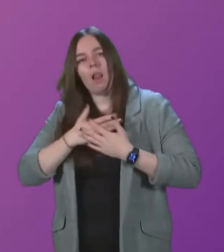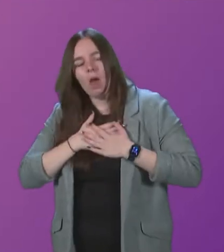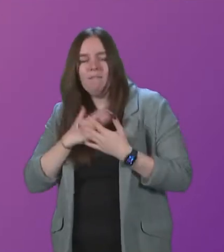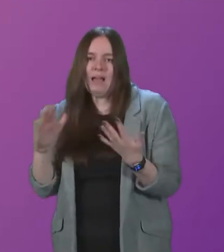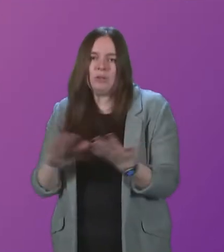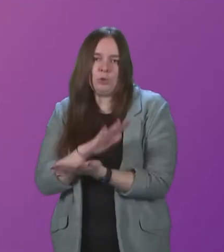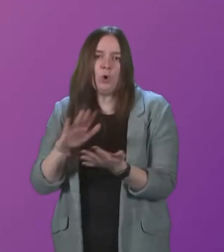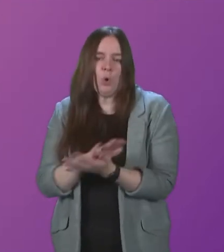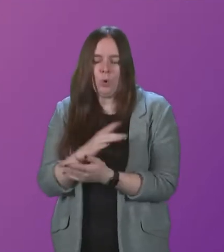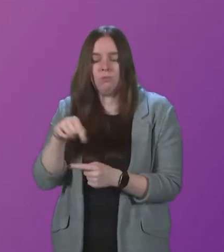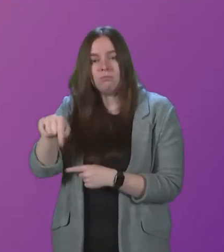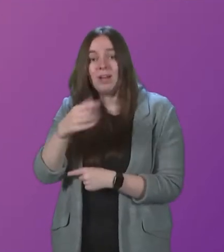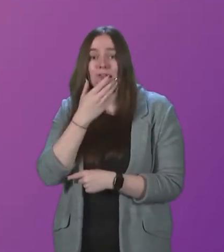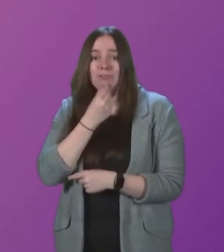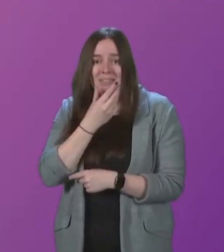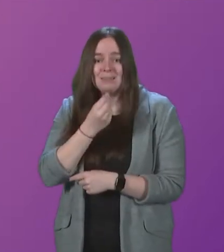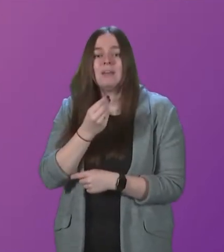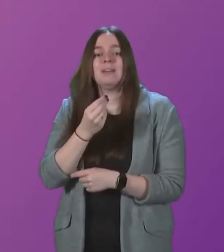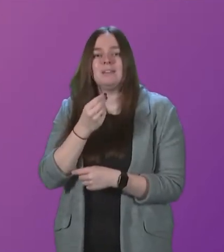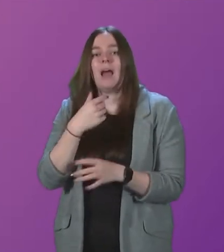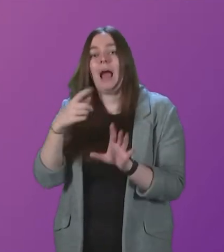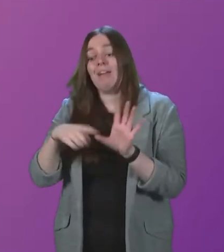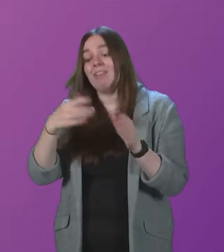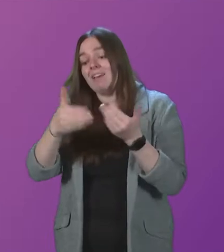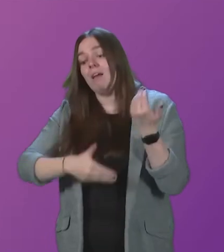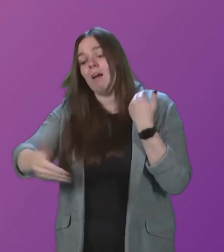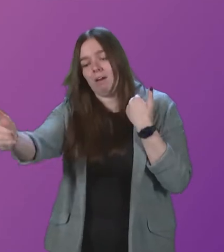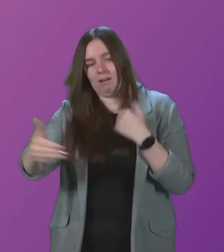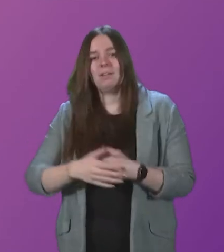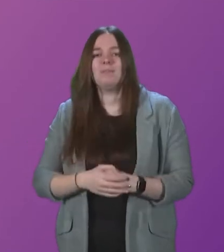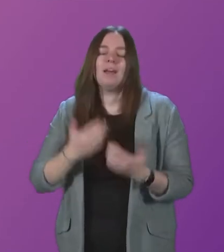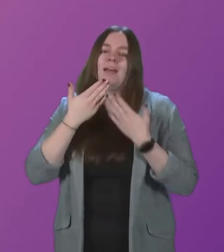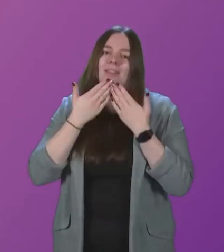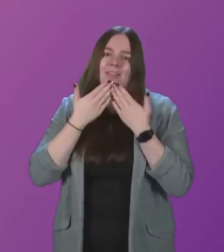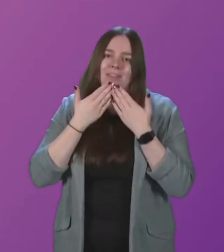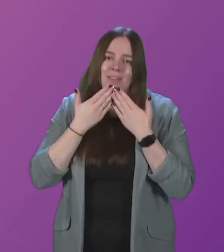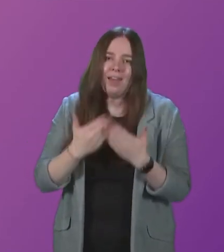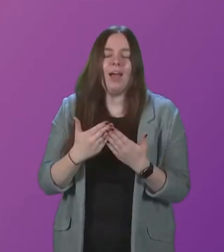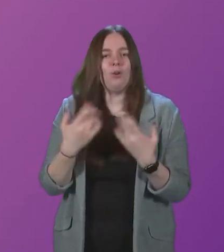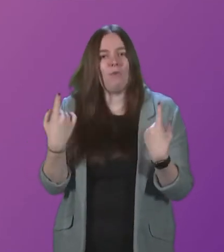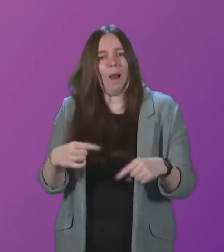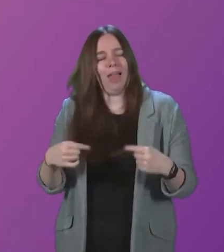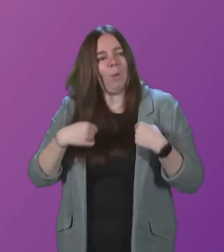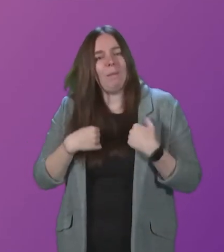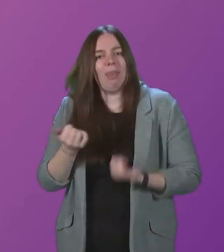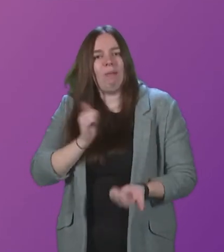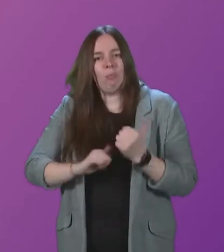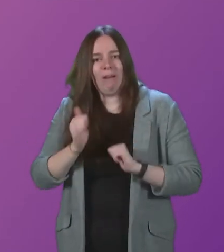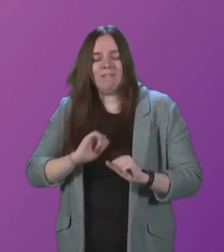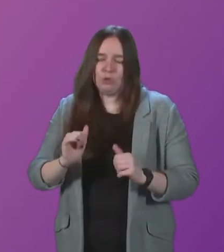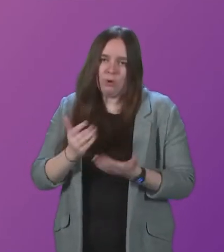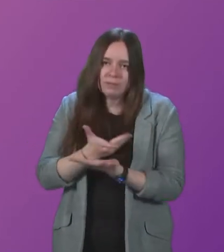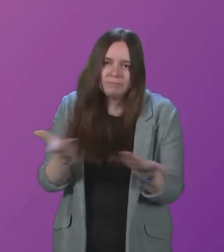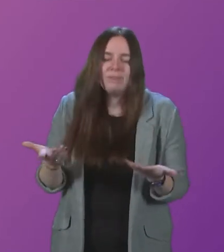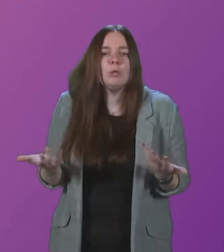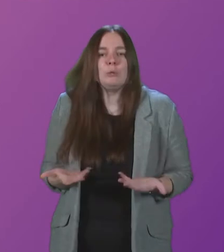joy this Christmas and in the year to come. Thank you for allowing me the privilege of sharing with